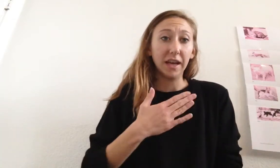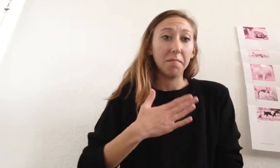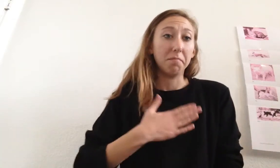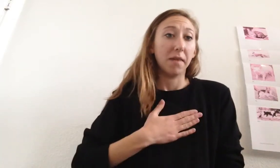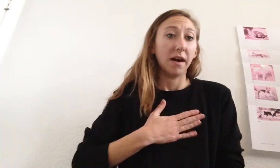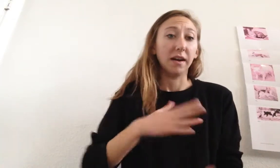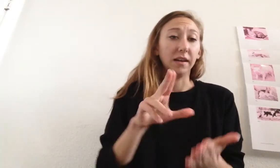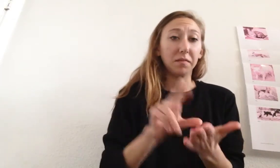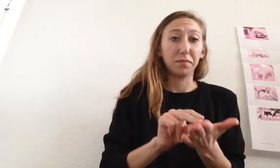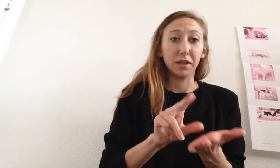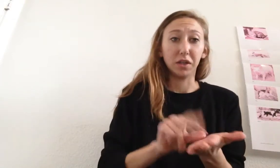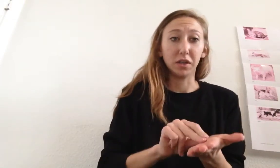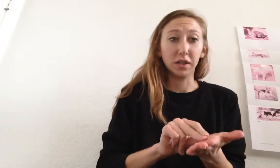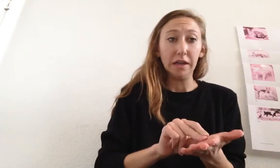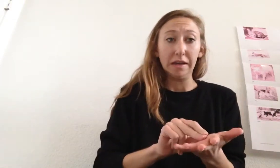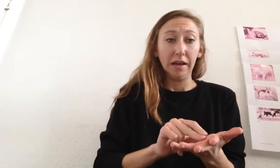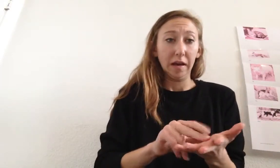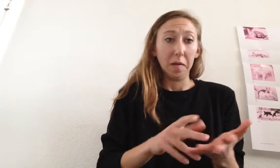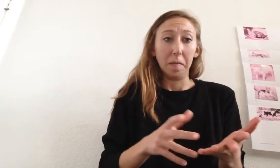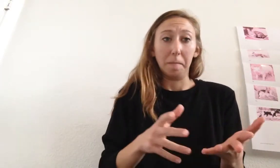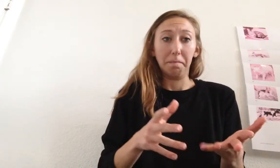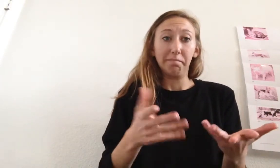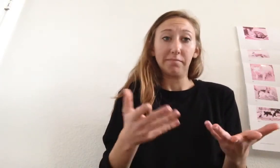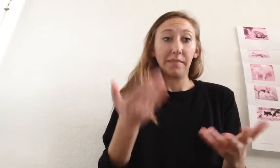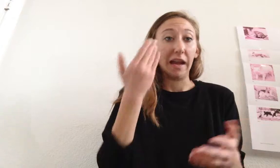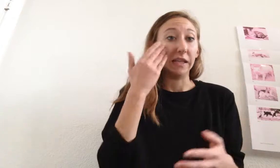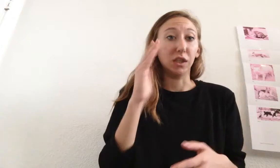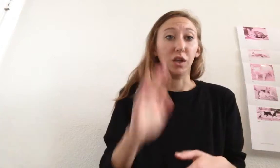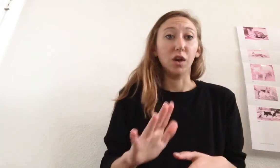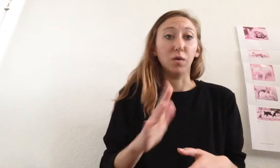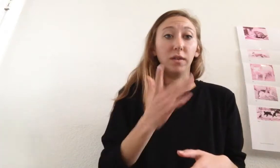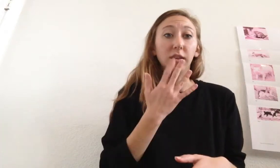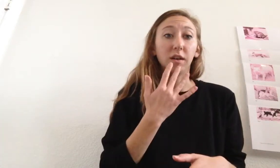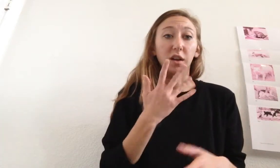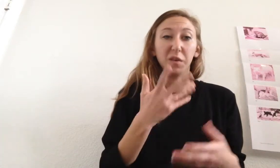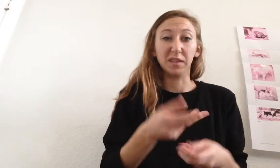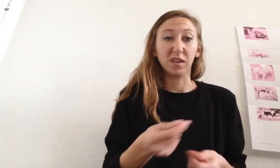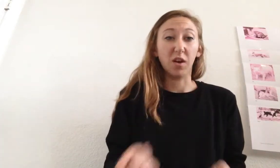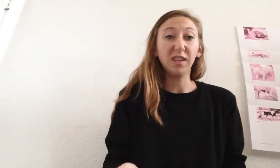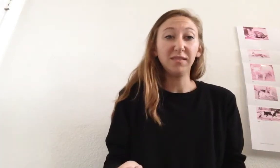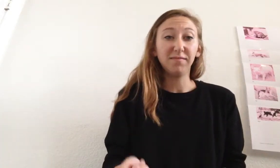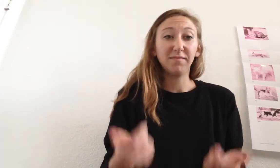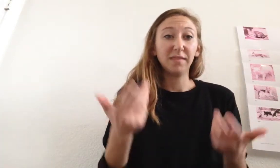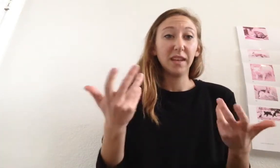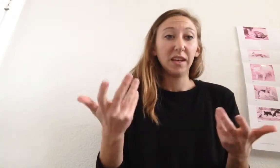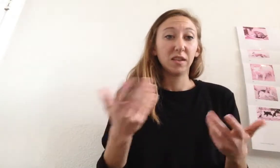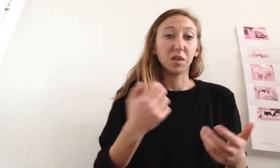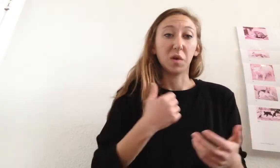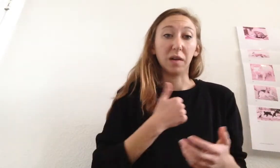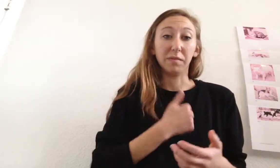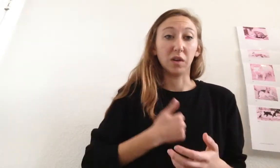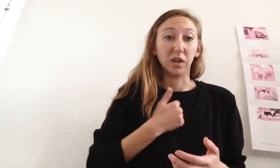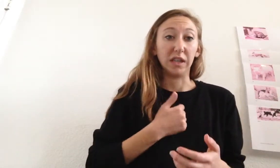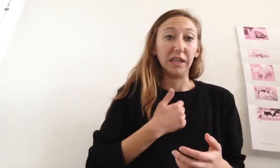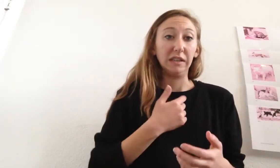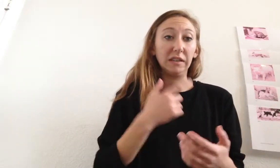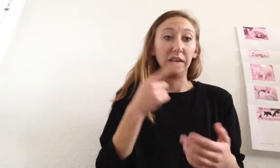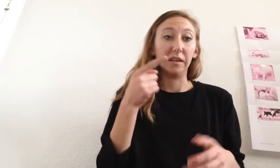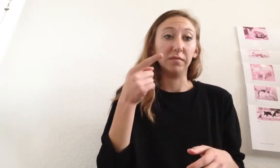My printer, um, I didn't know that the color was gone. So I'm sorry. Um,